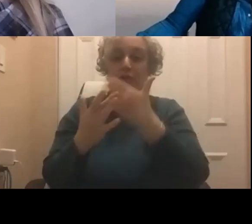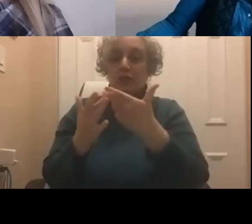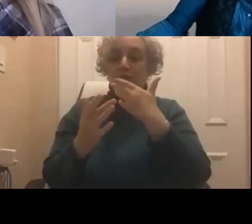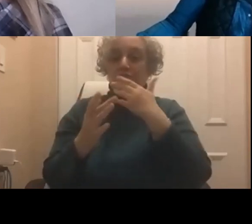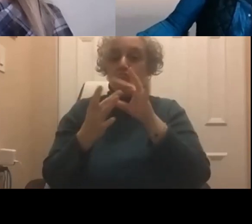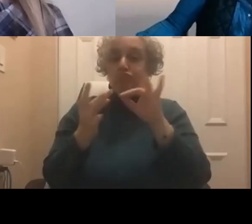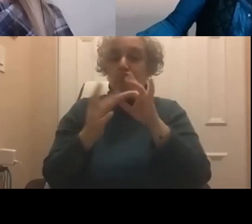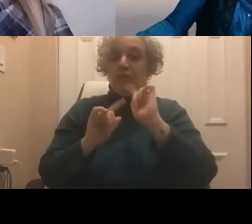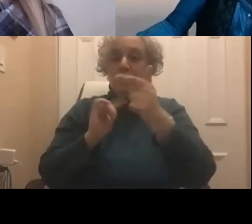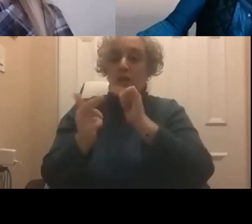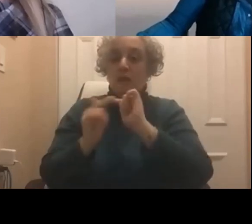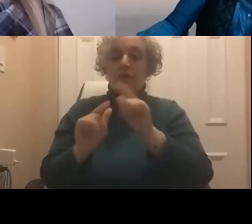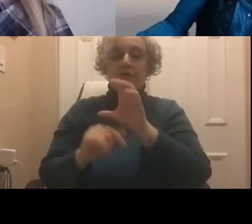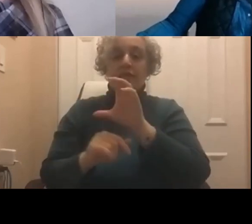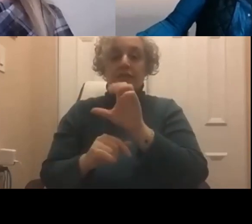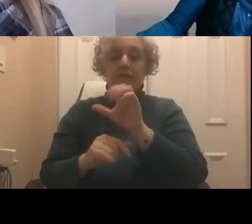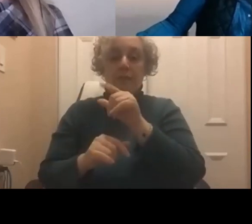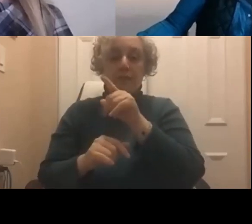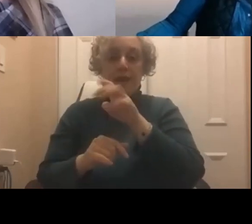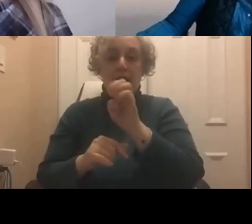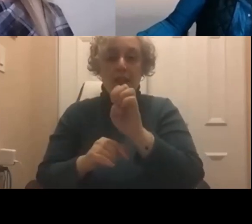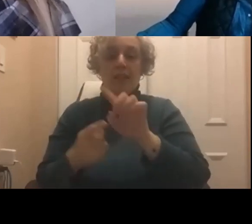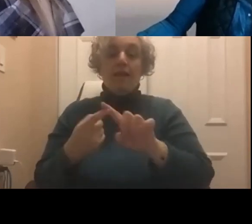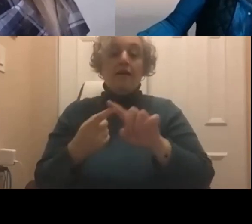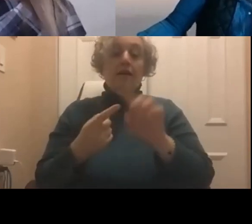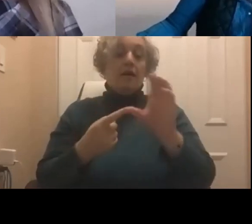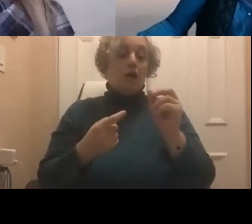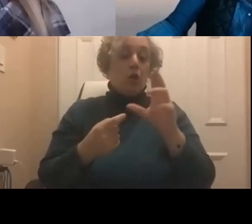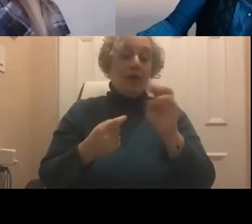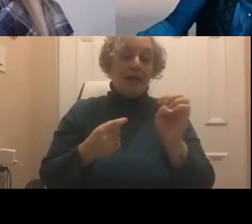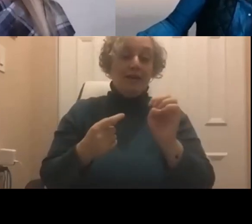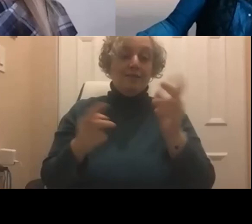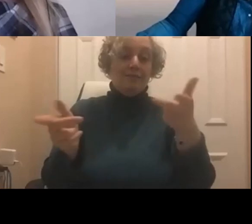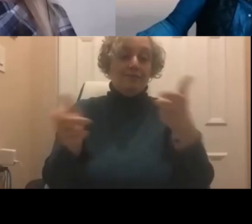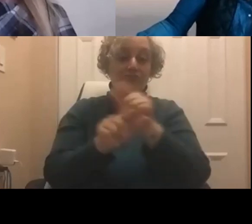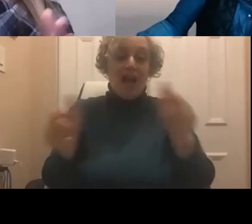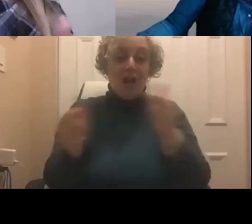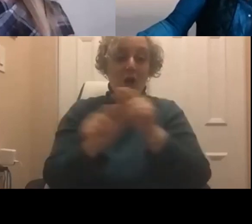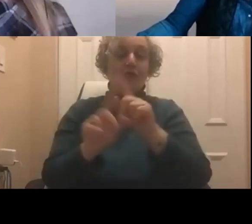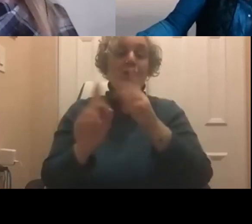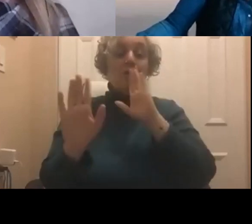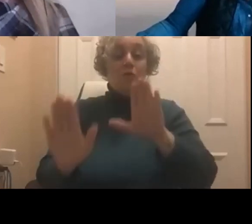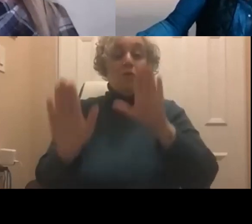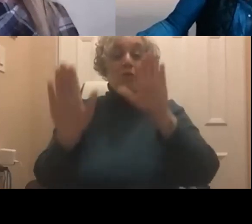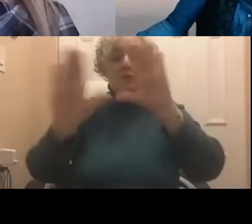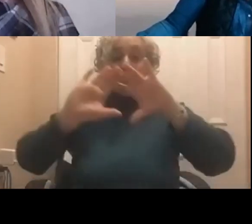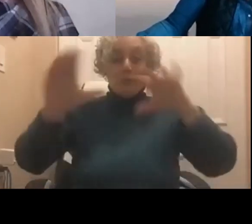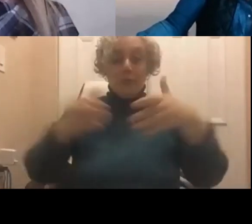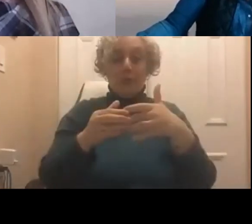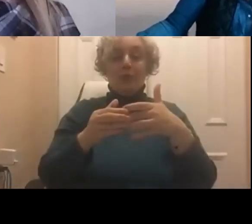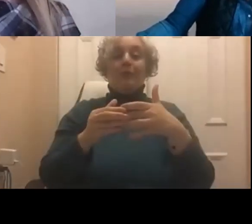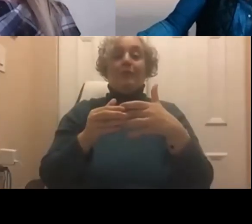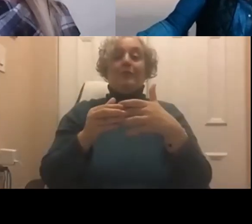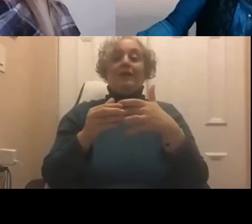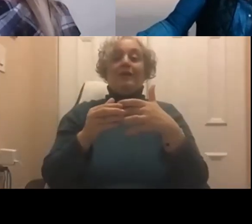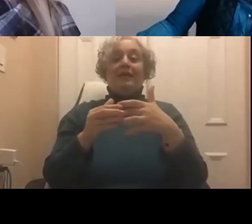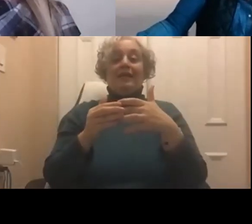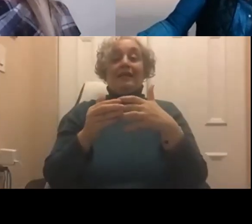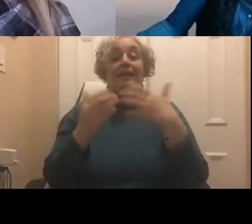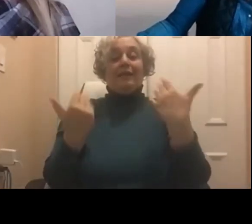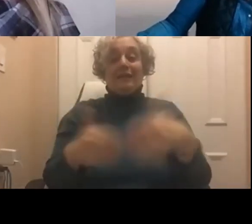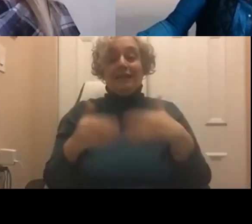between Sabelle and Corinne and lots of really wonderful things happening in the group, but